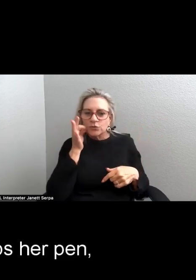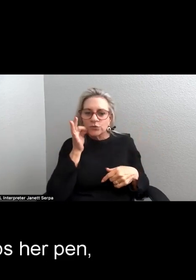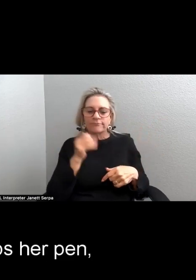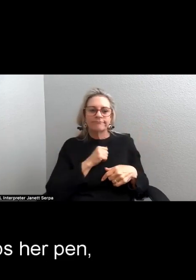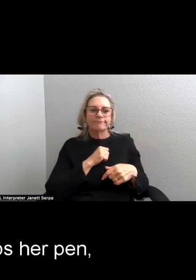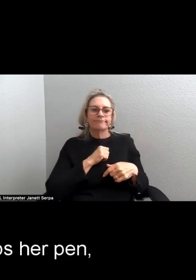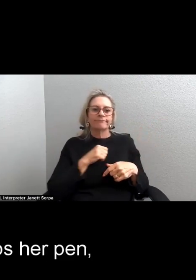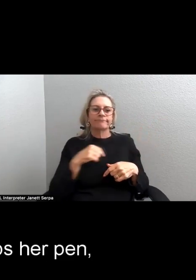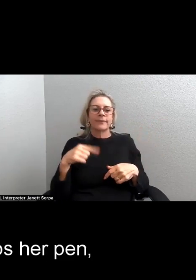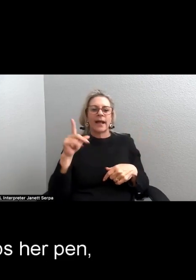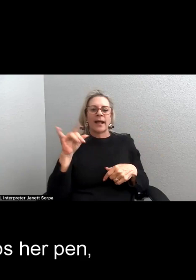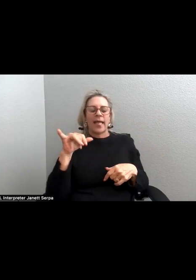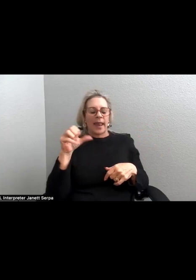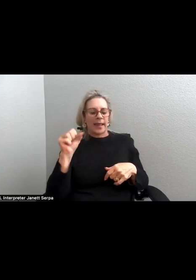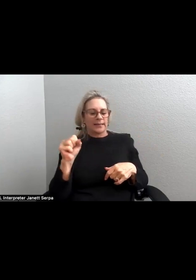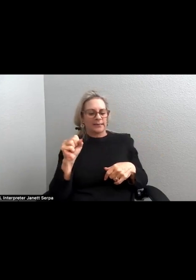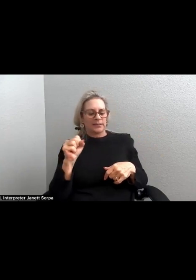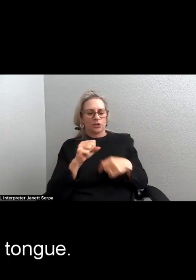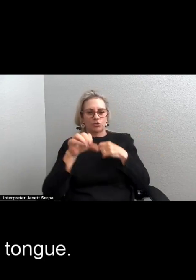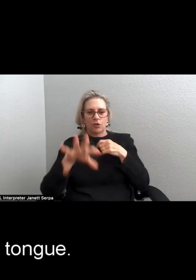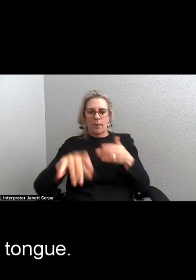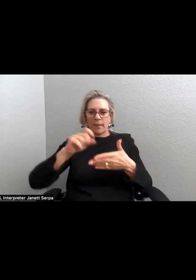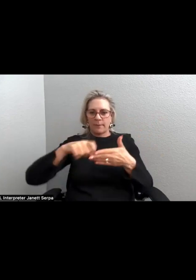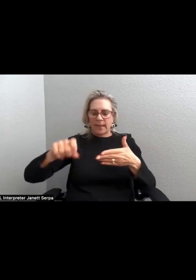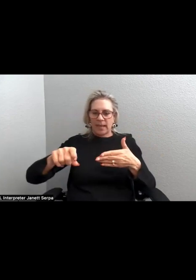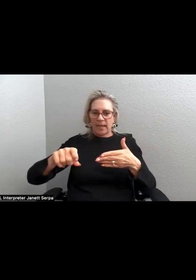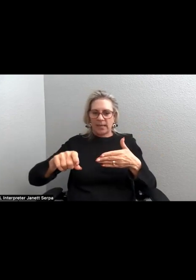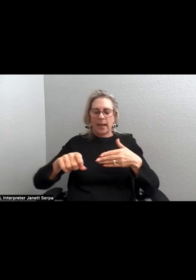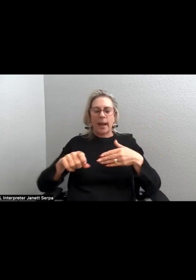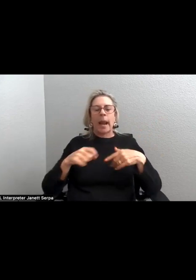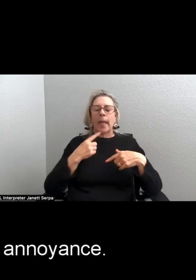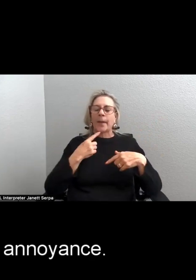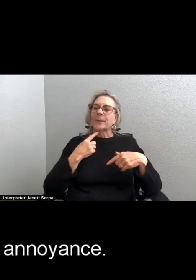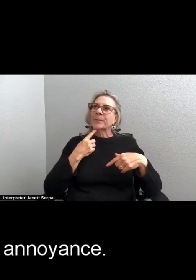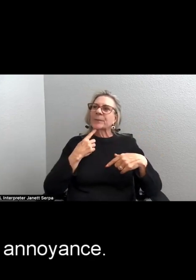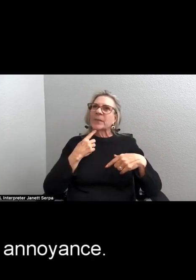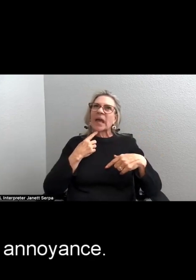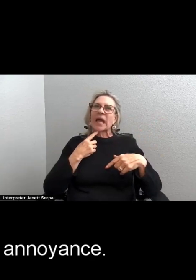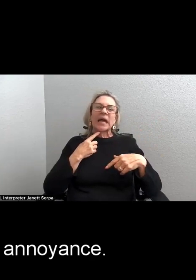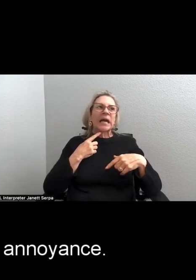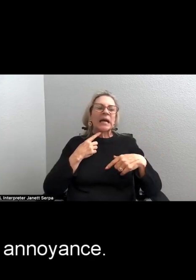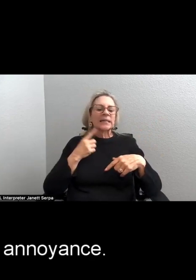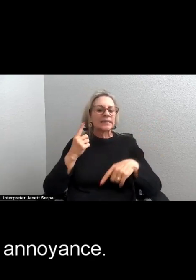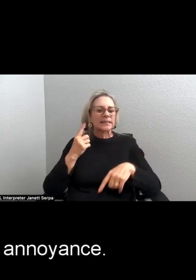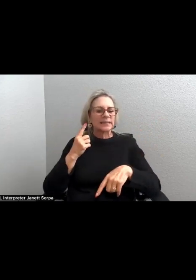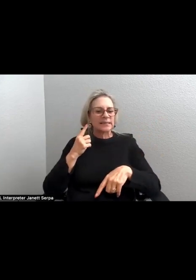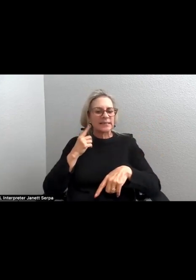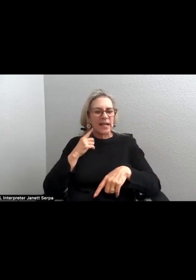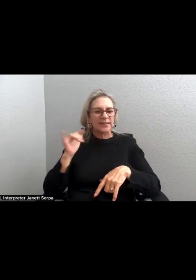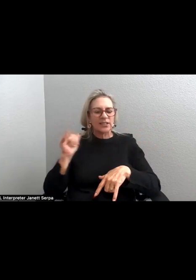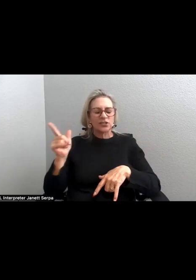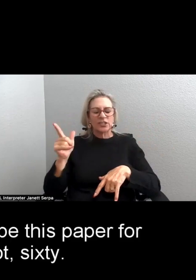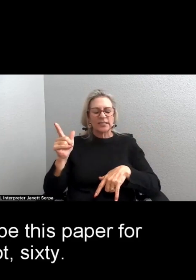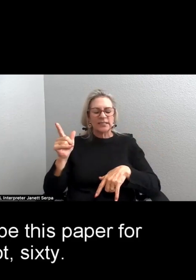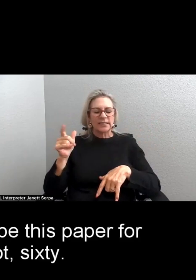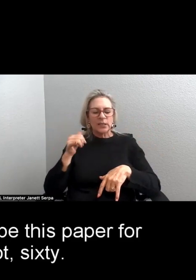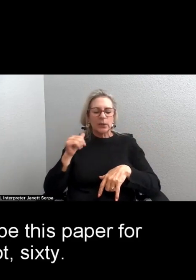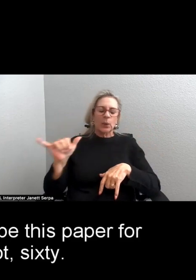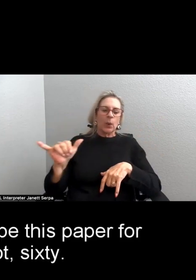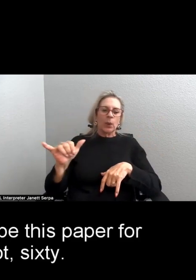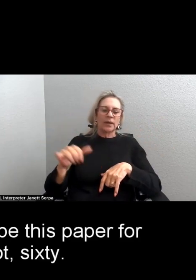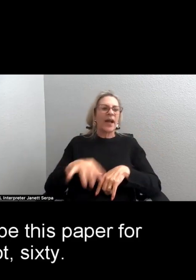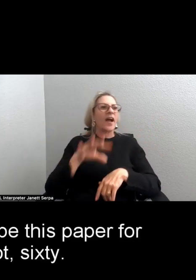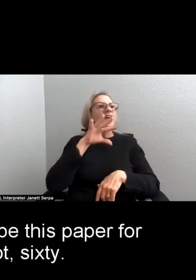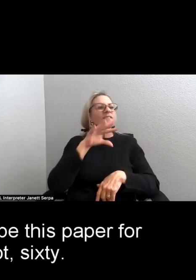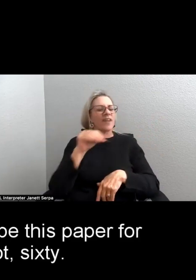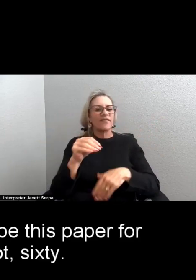Gladys drops her pen, clicks her tongue. It sounds like annoyance. Fifty dollars